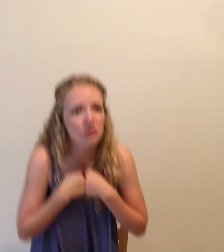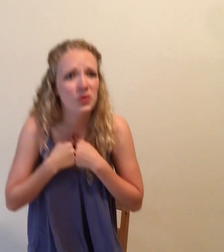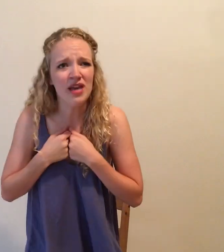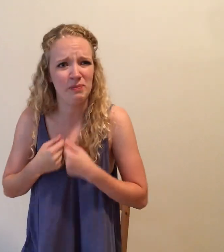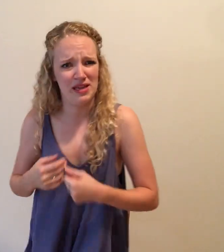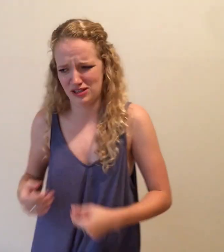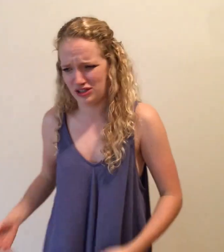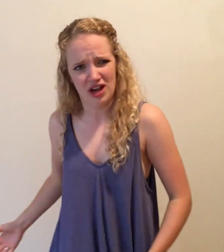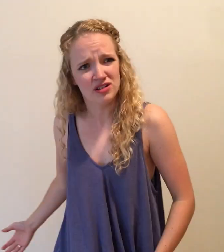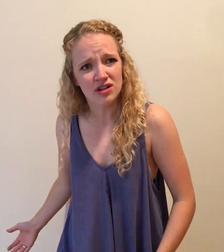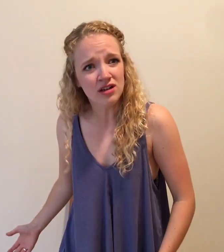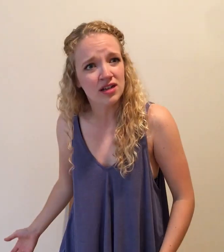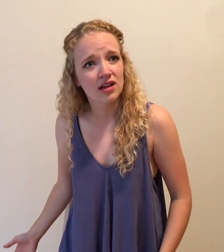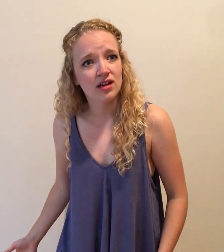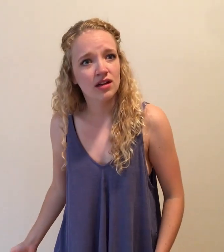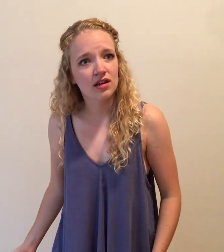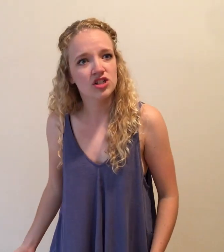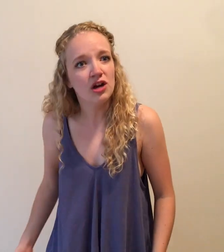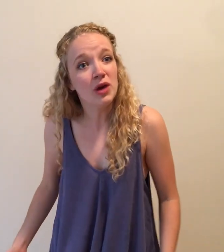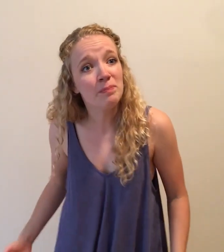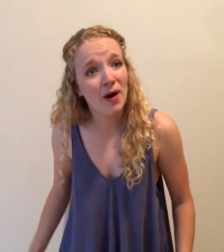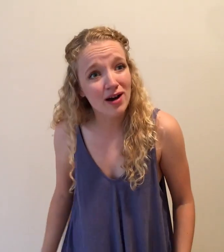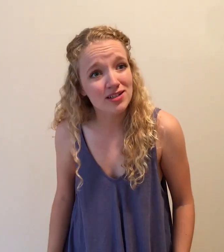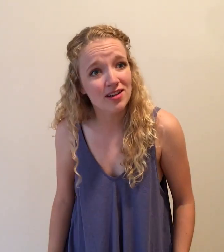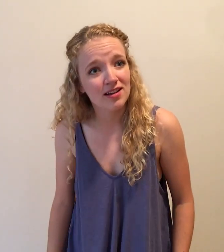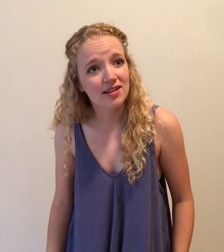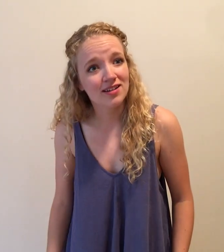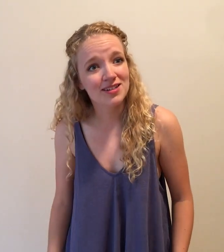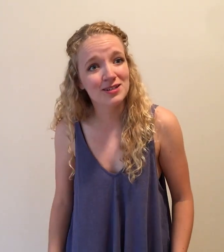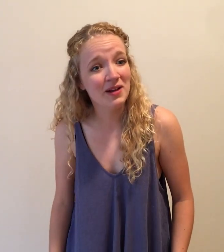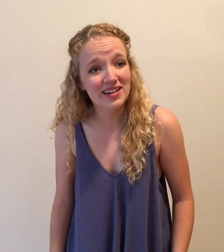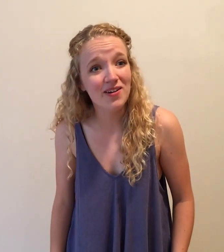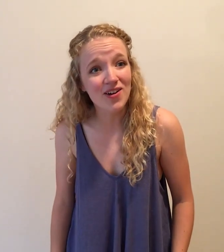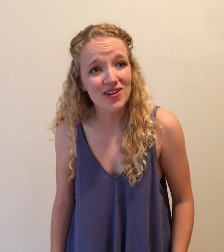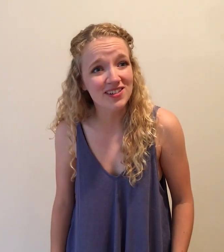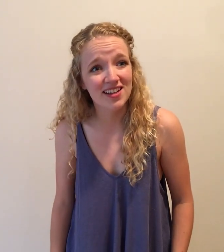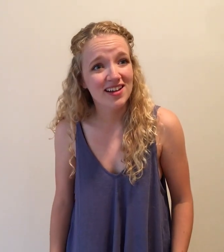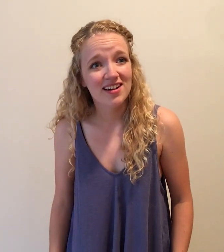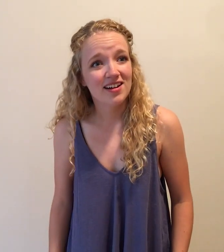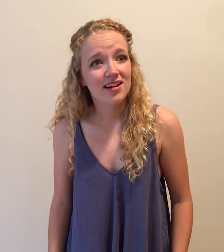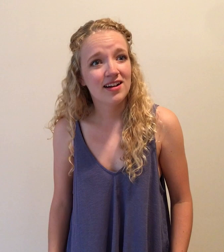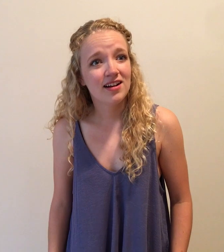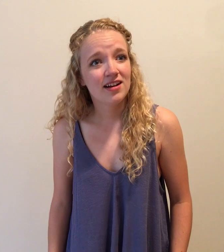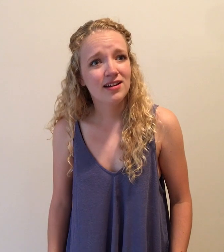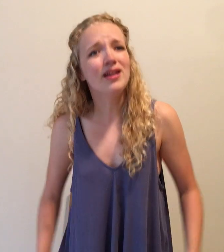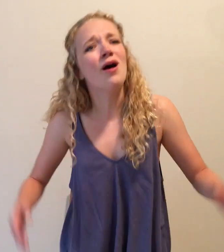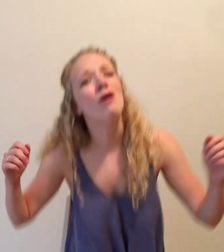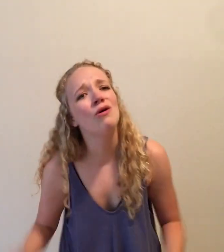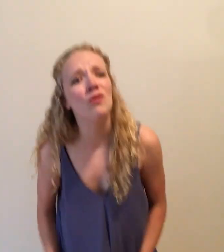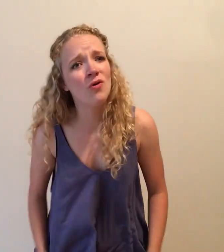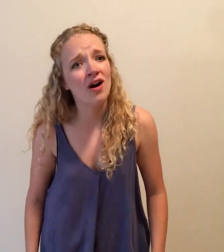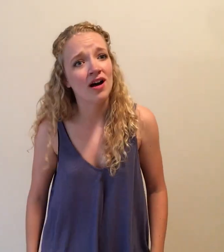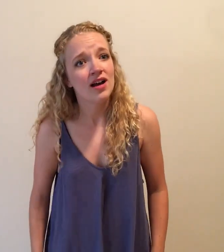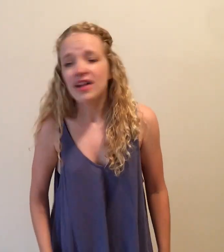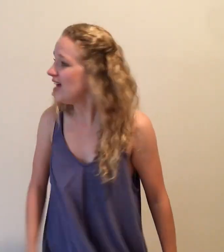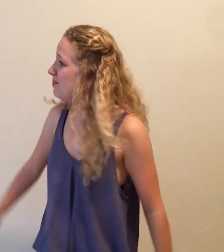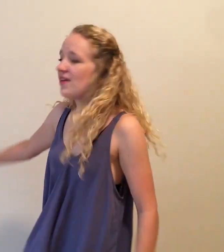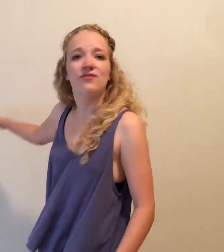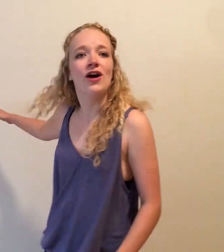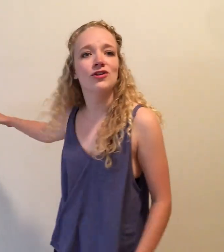we be sundered? Shall we part, sweet girl? No! Let my father